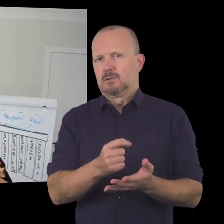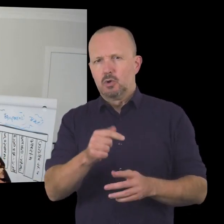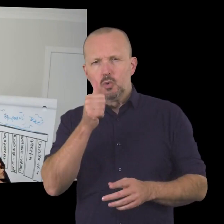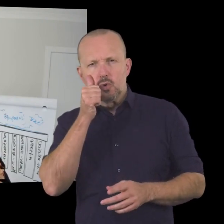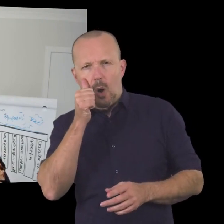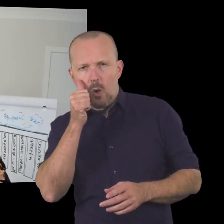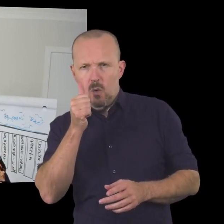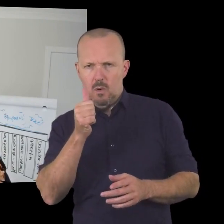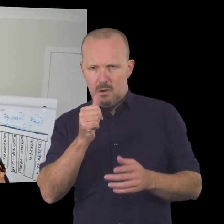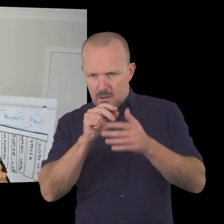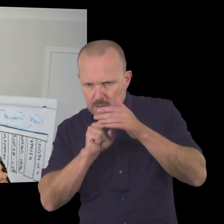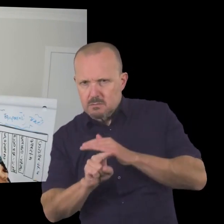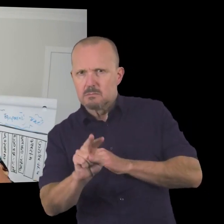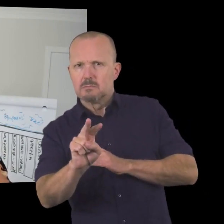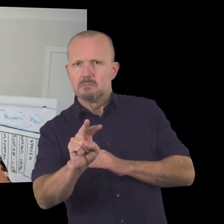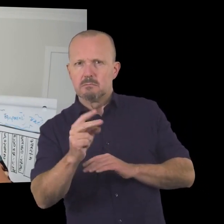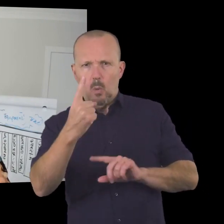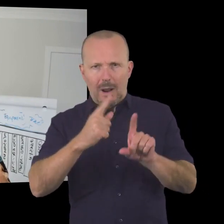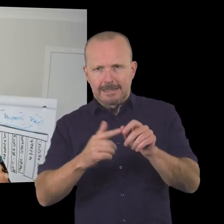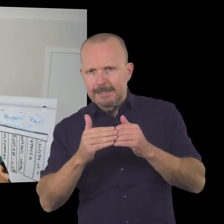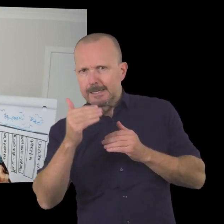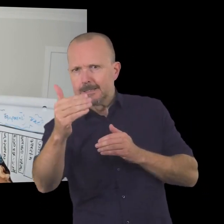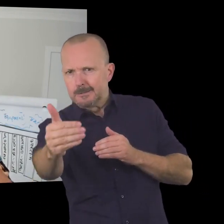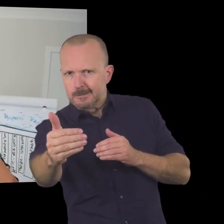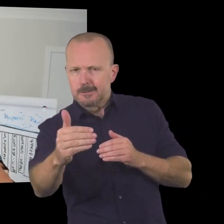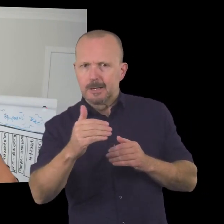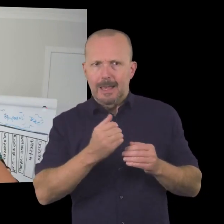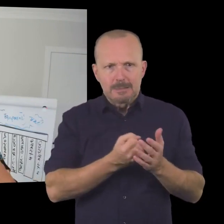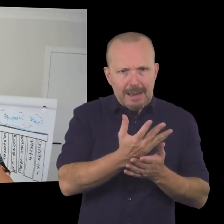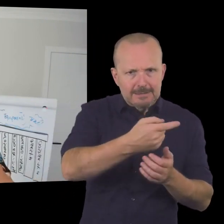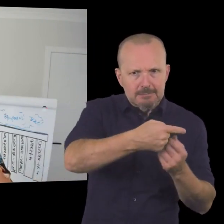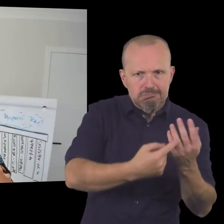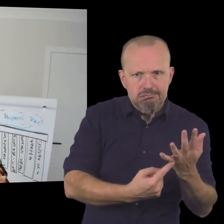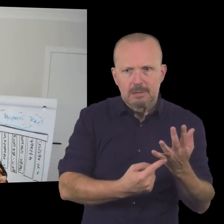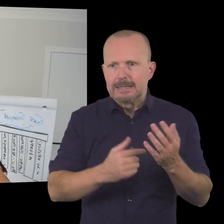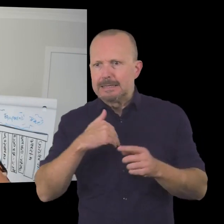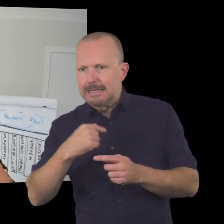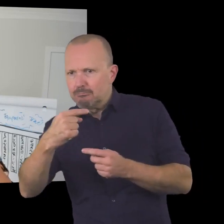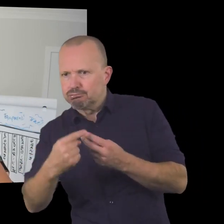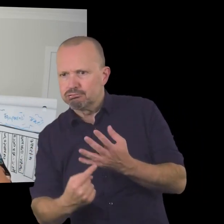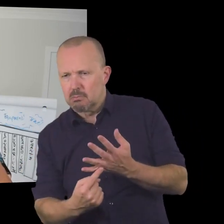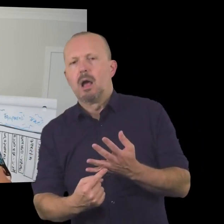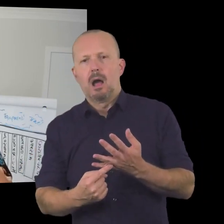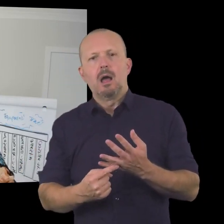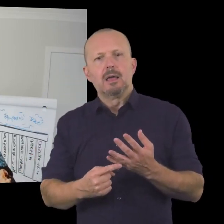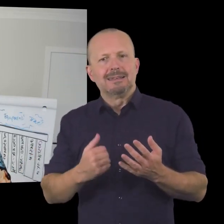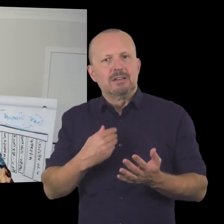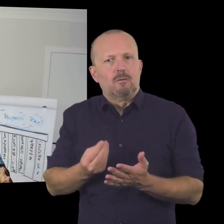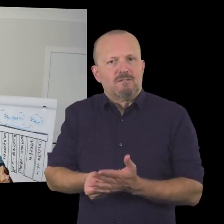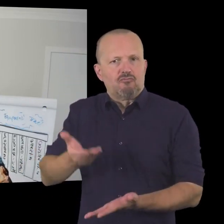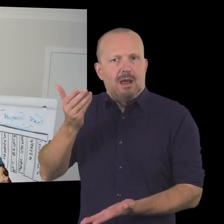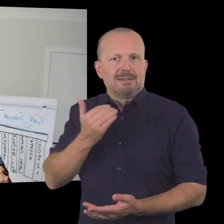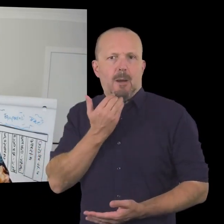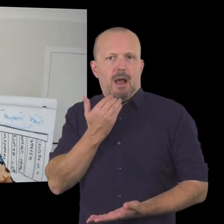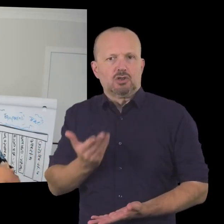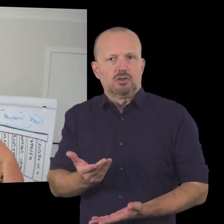so that you know and you're really clear about what you need to raise over the course of the year and how that money is going to be spent over the